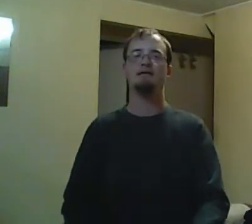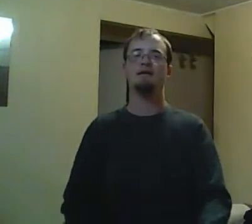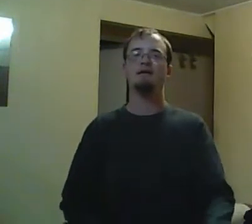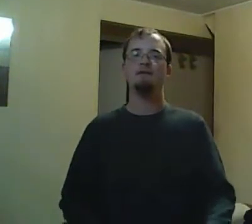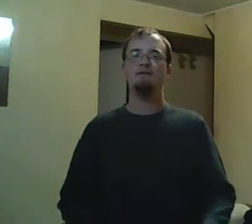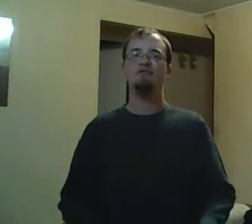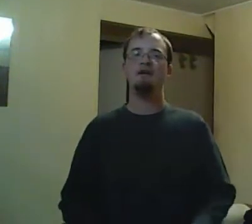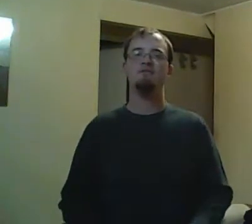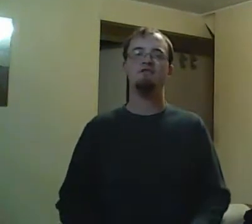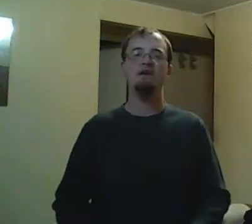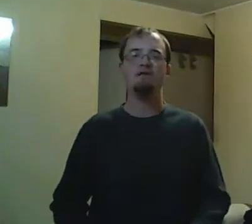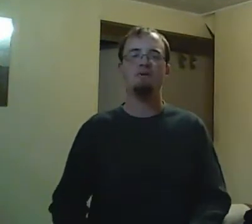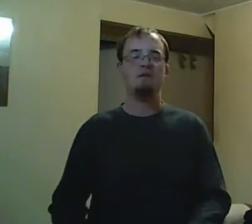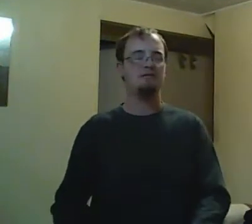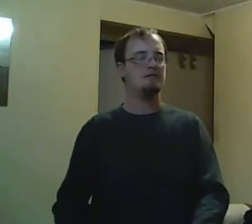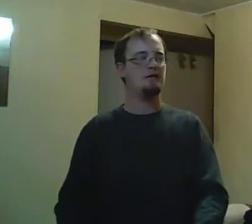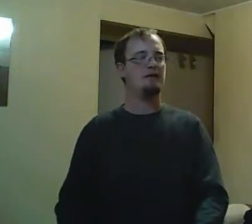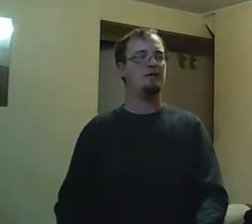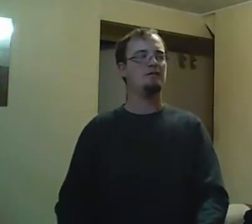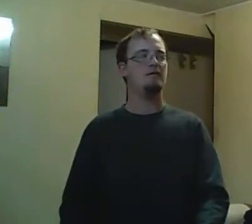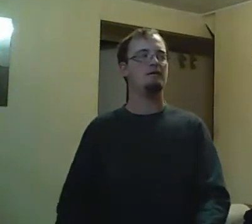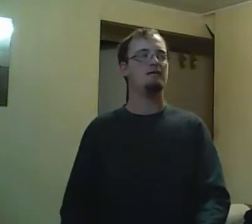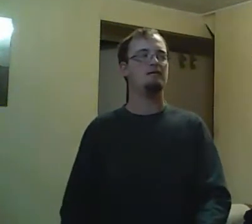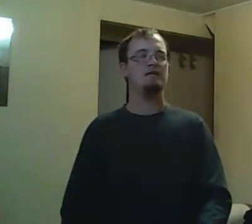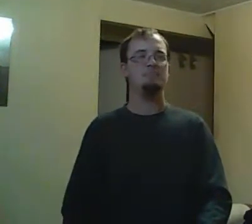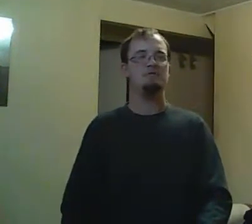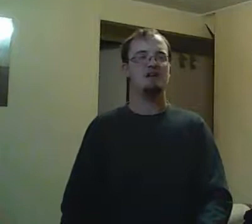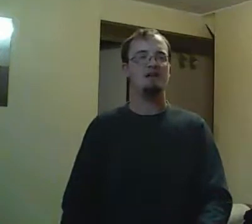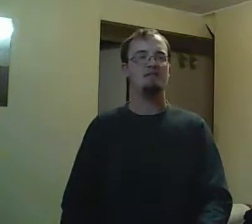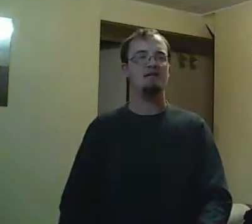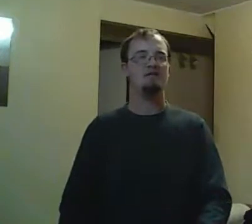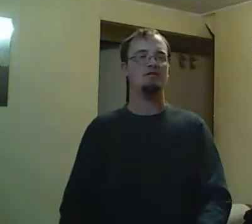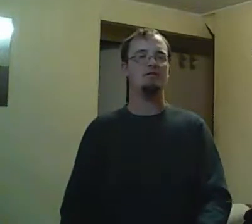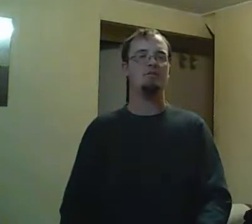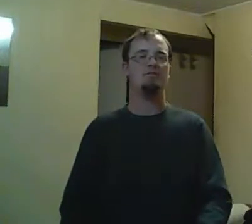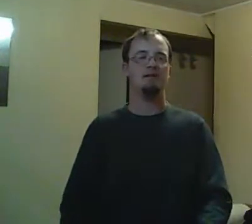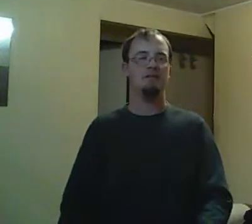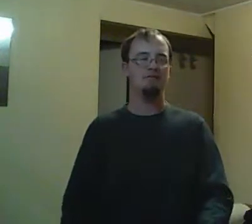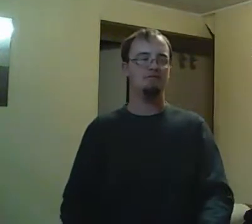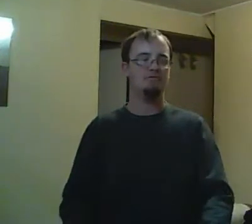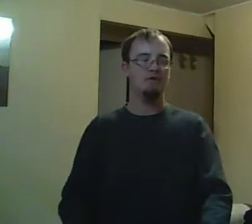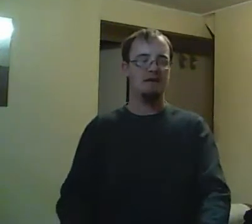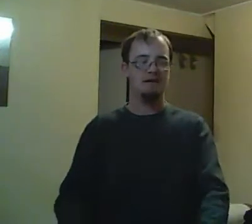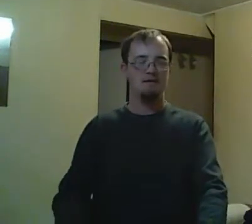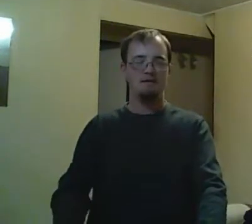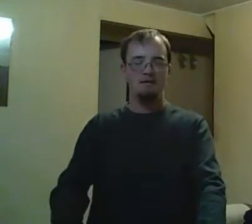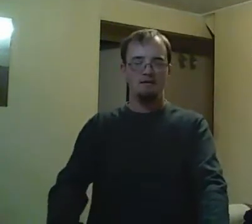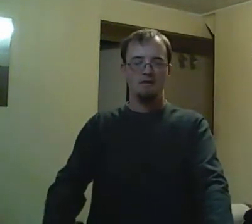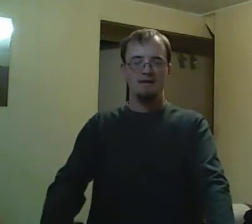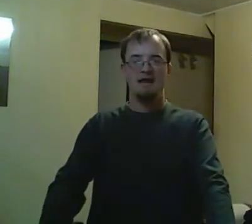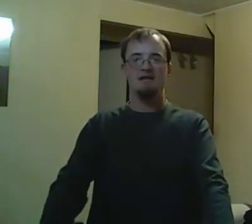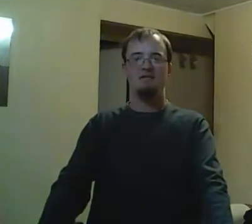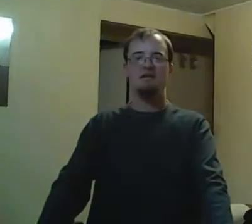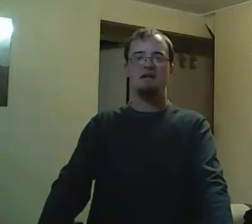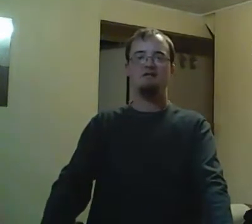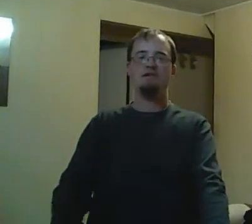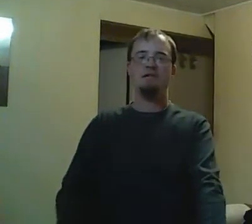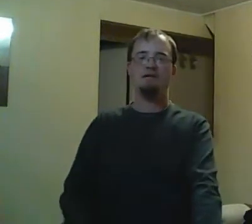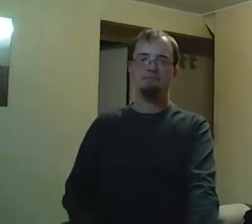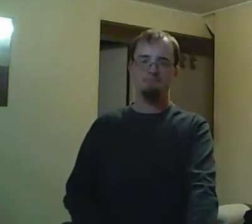tape. They could have had the tape and they could have forced Ellie. And if it was Radich, then Radich would definitely have been kicked out because he